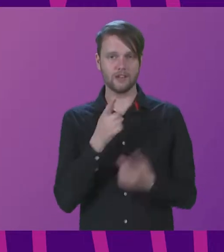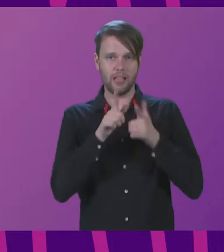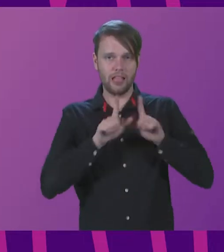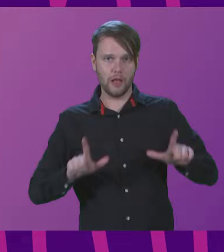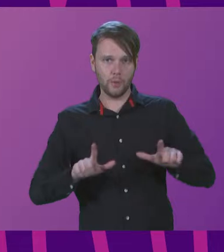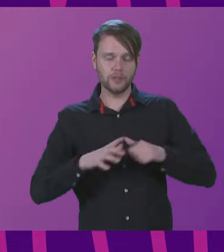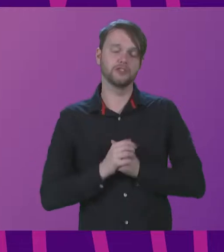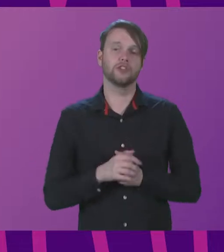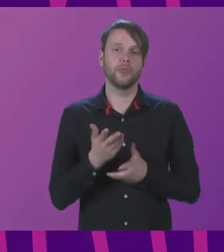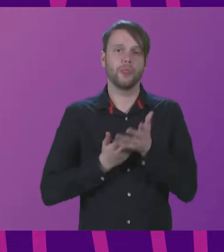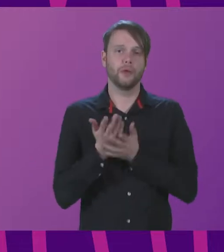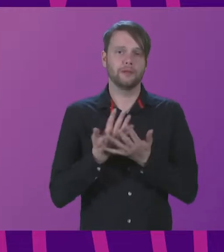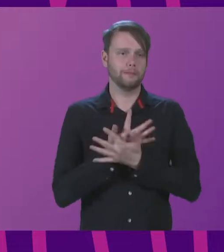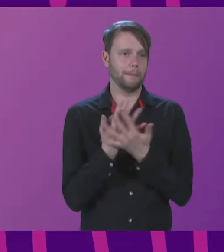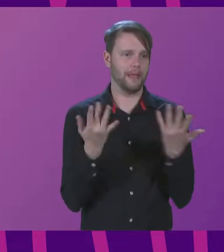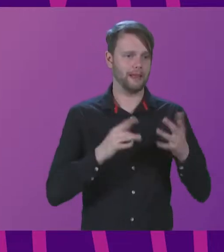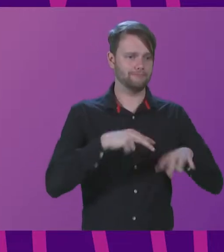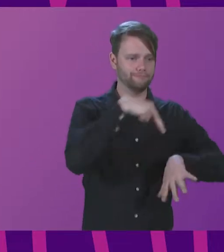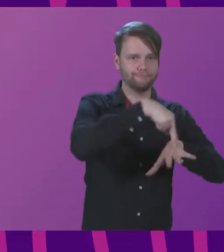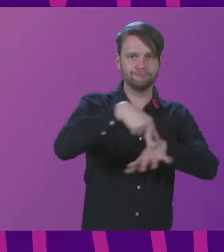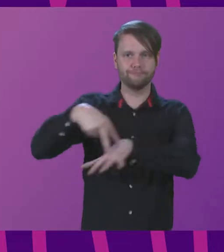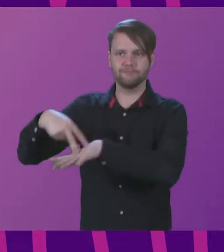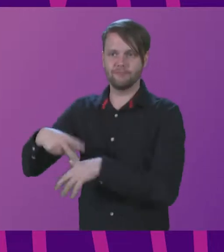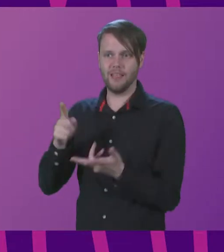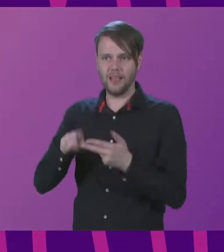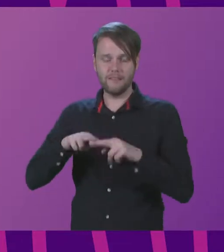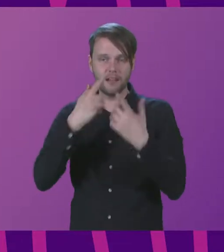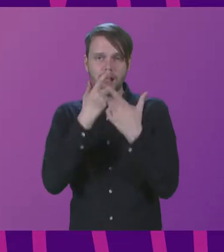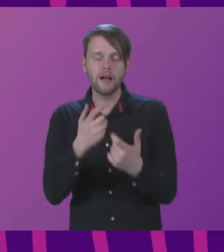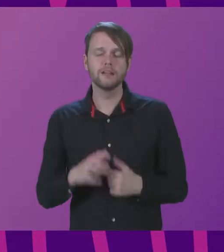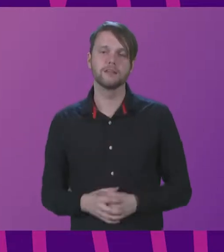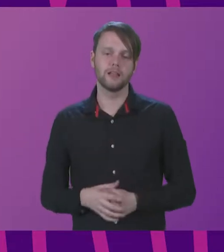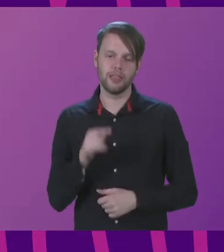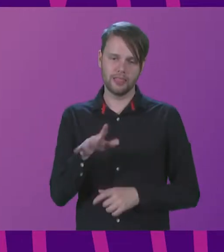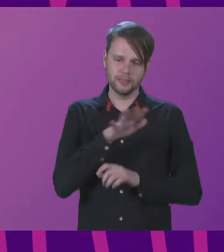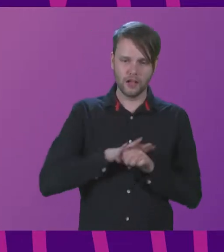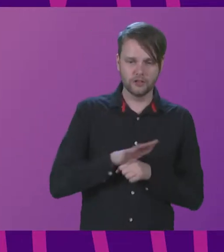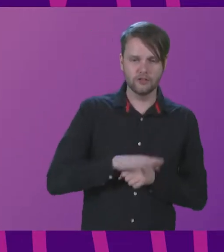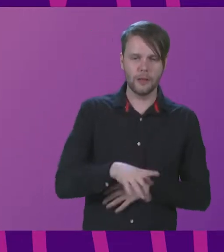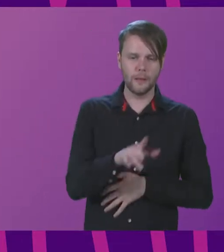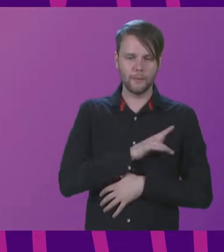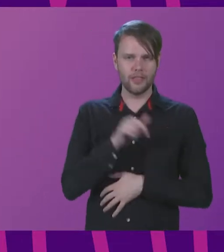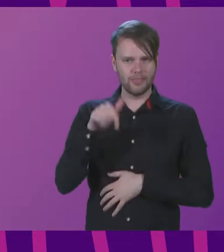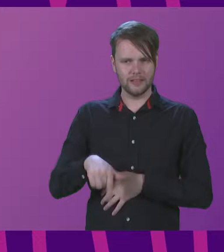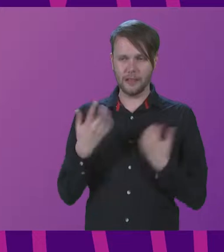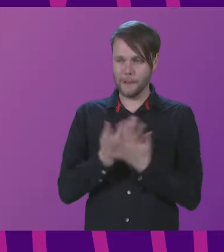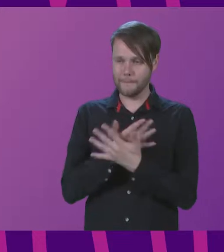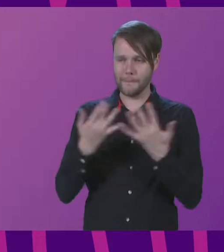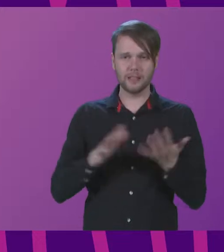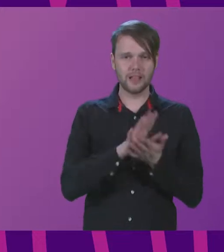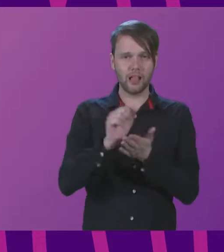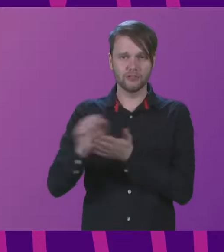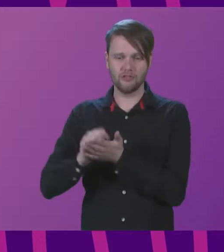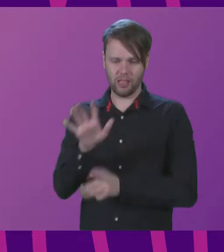Isindebele, on as many stages and platforms as I possibly can in this country. Because this is a multicultural country.